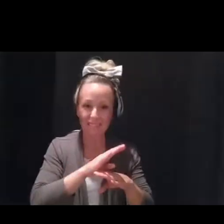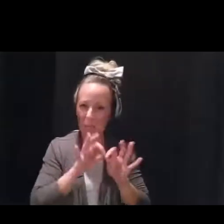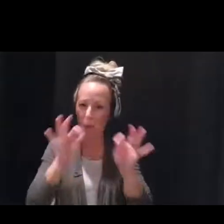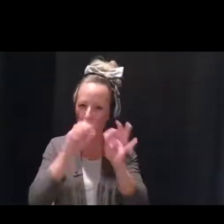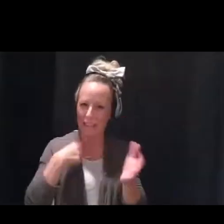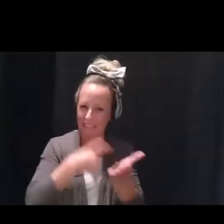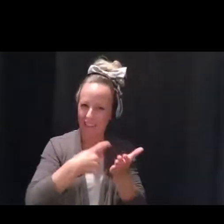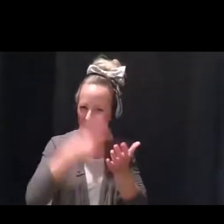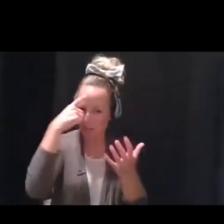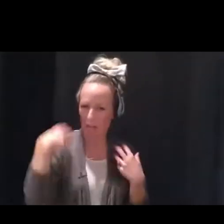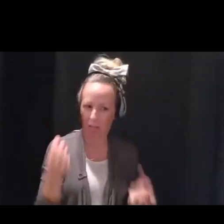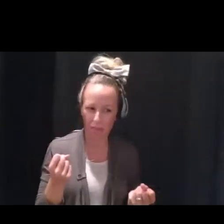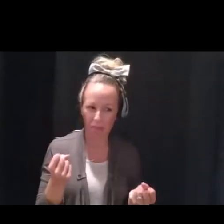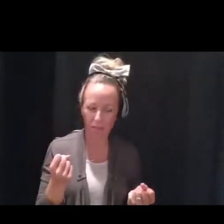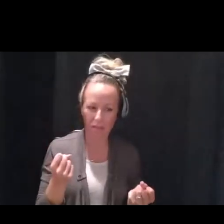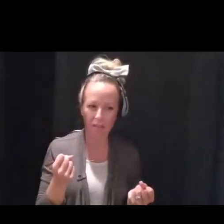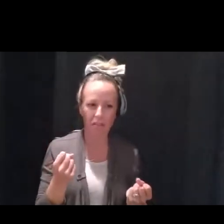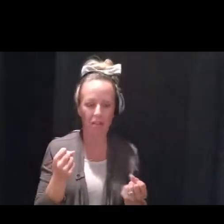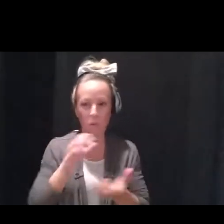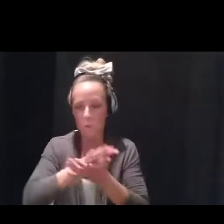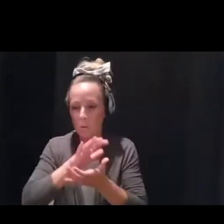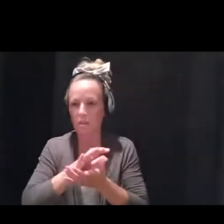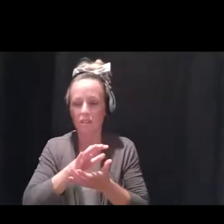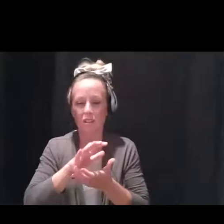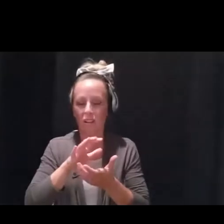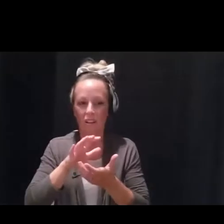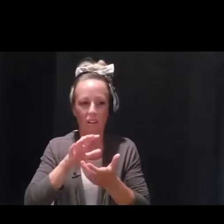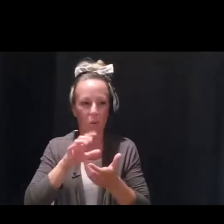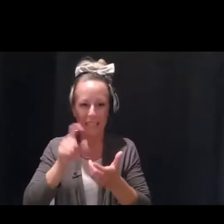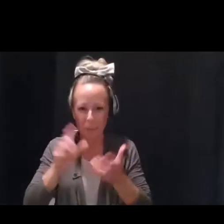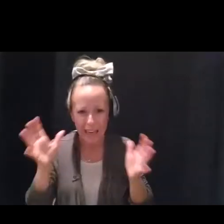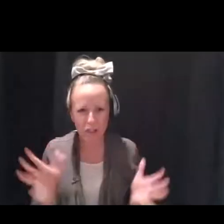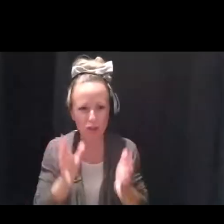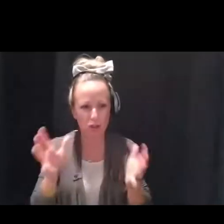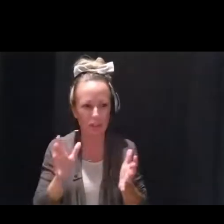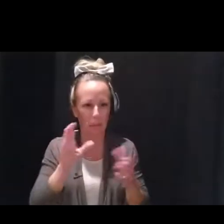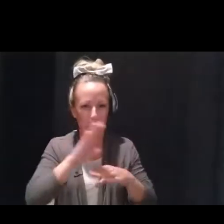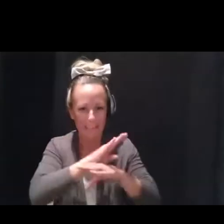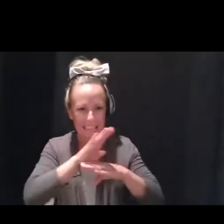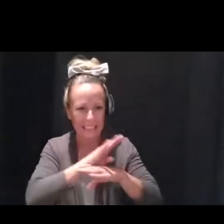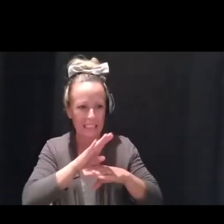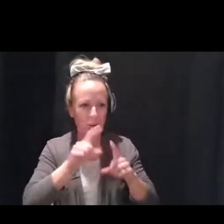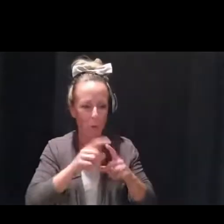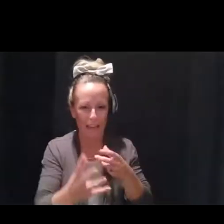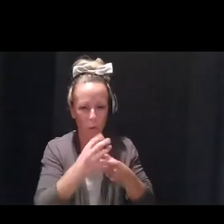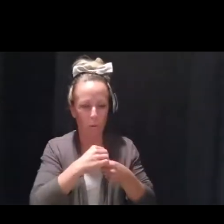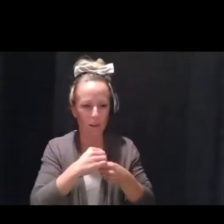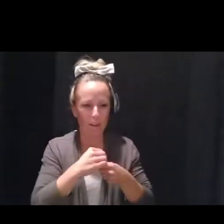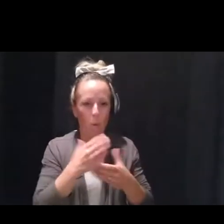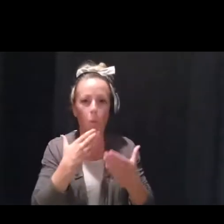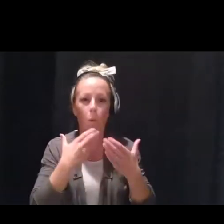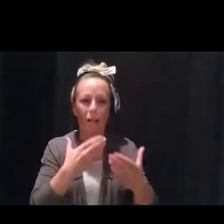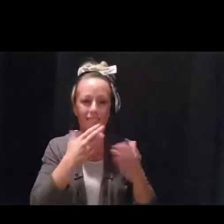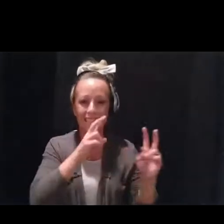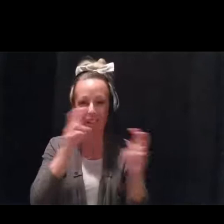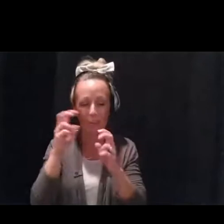both mental health and health collectively. We need to encourage businesses to incorporate wellness topics in their